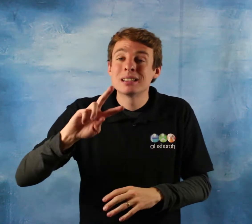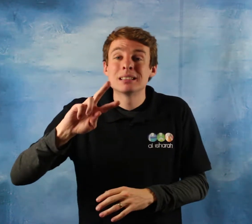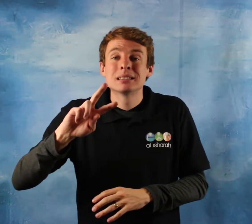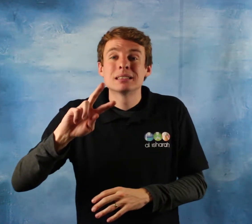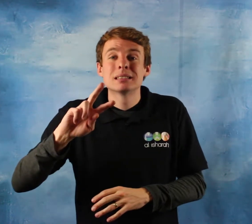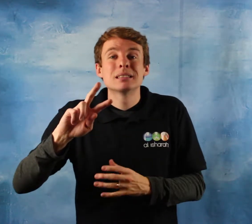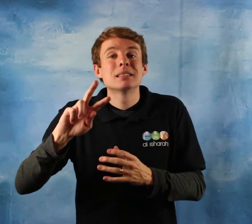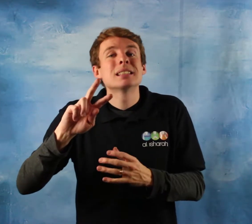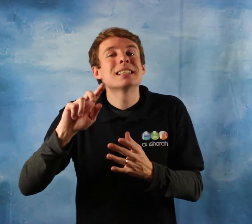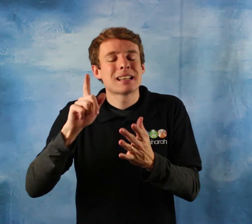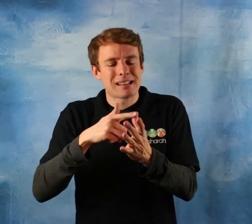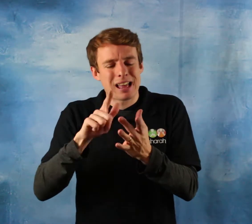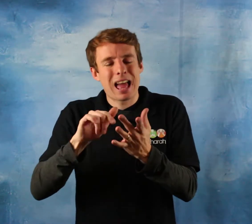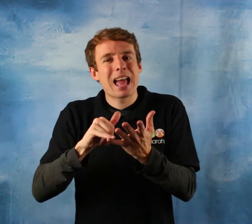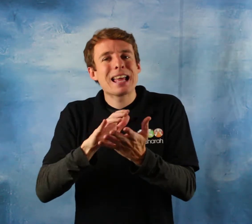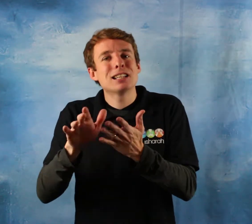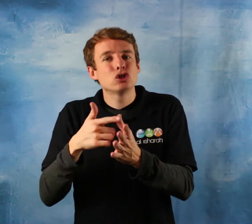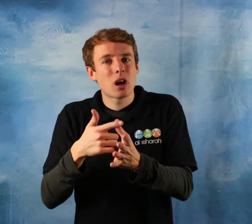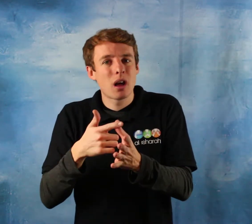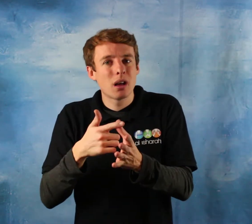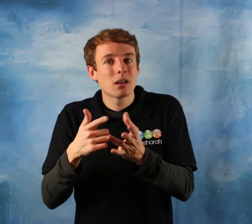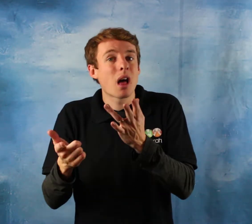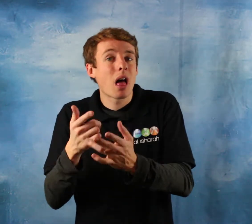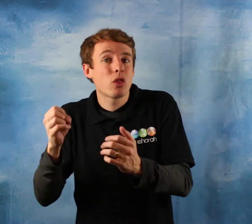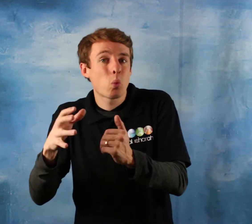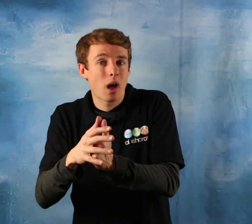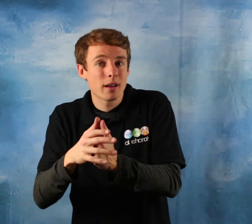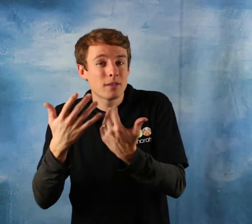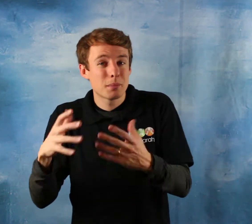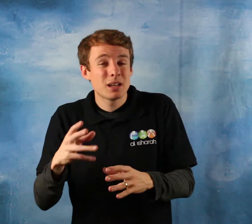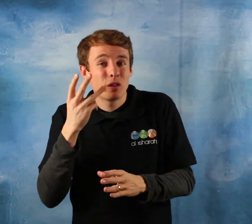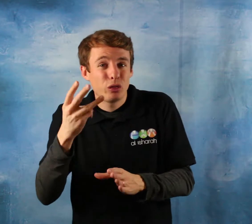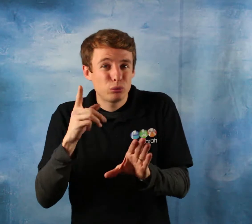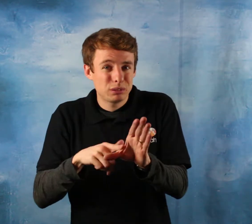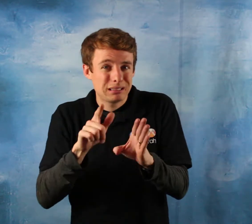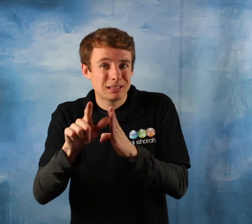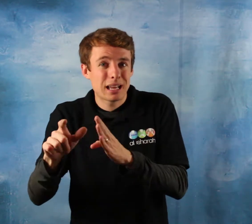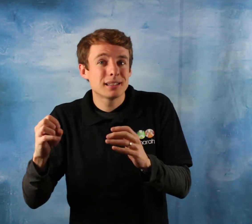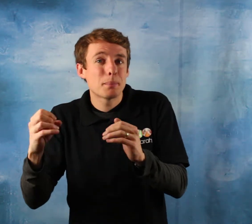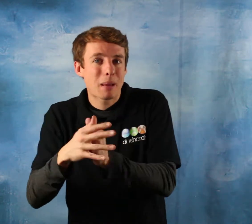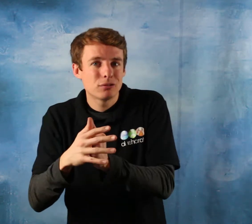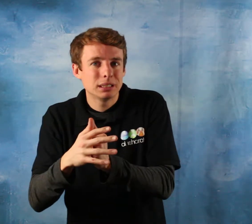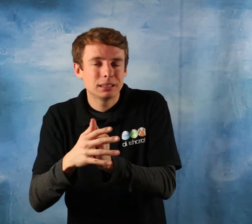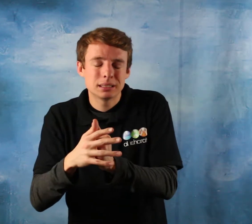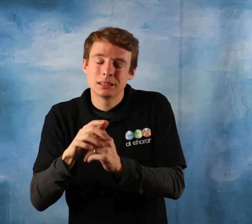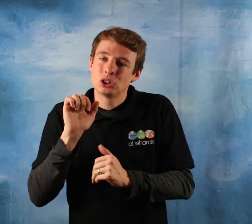after her death by three years loyalty loyalty towards his wife sallallahu alayhi wa sallam